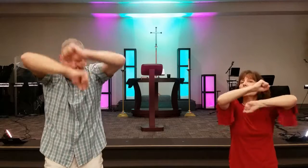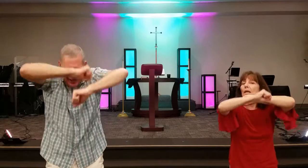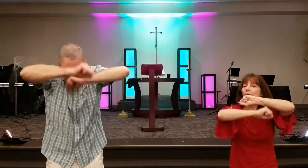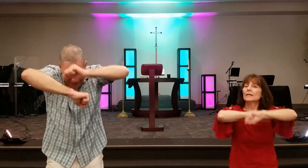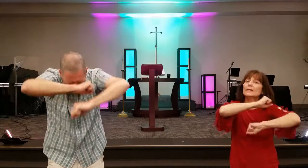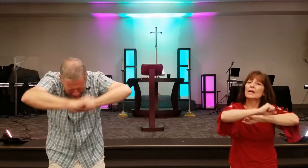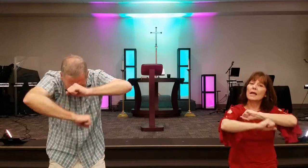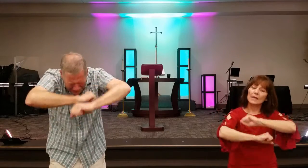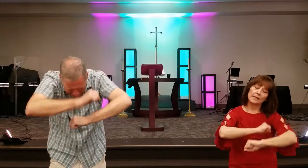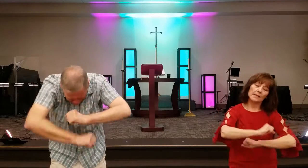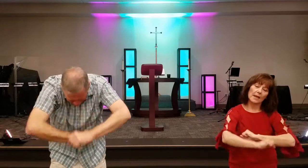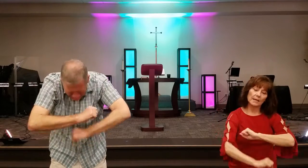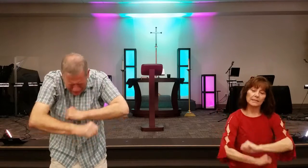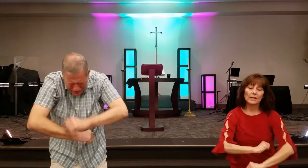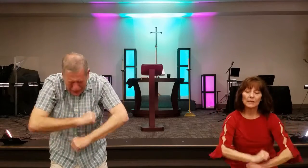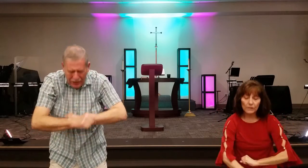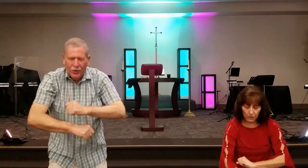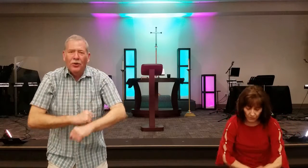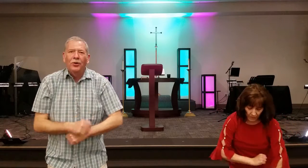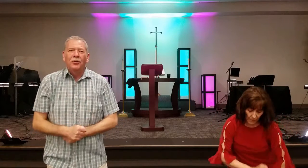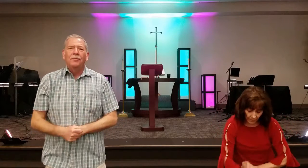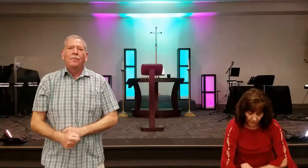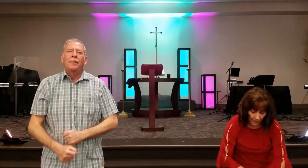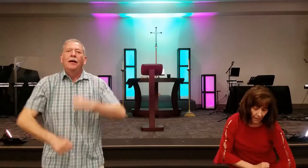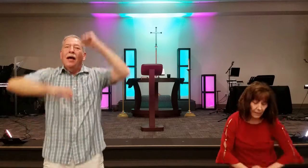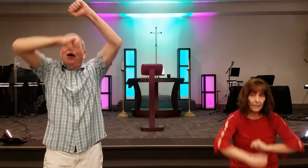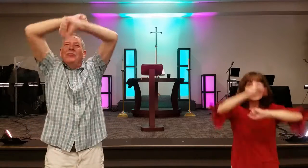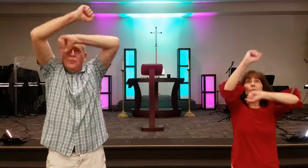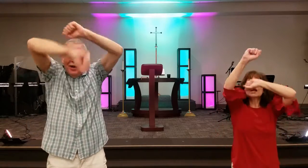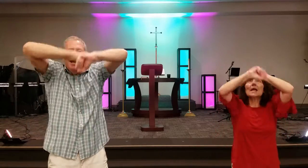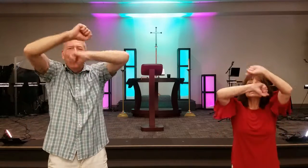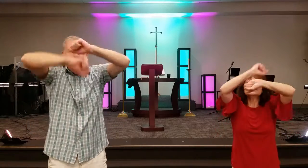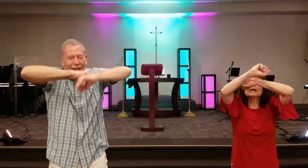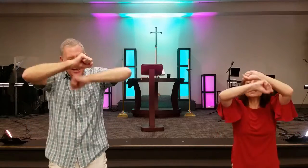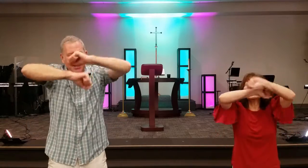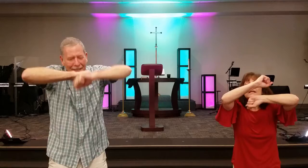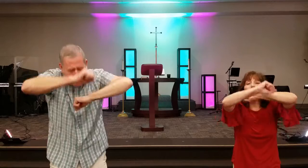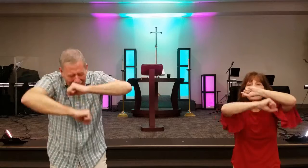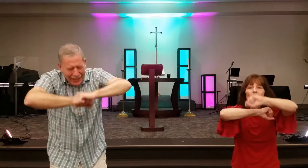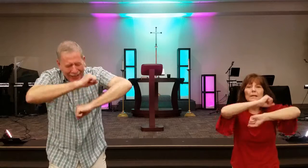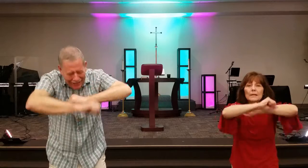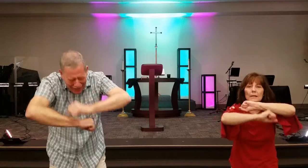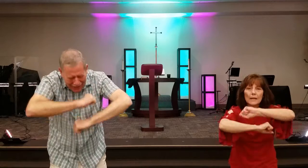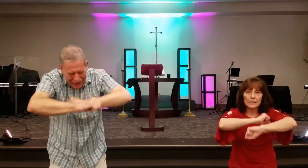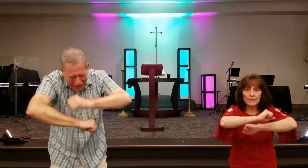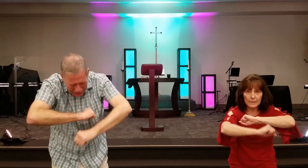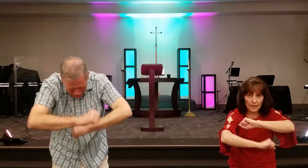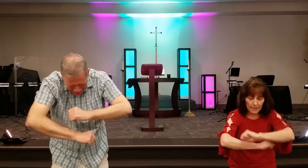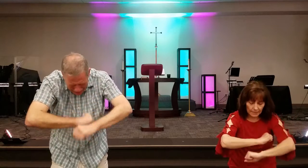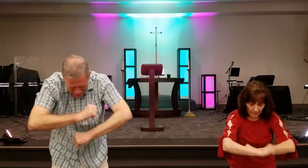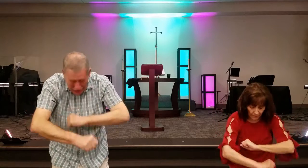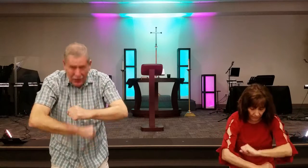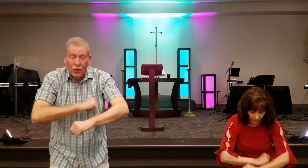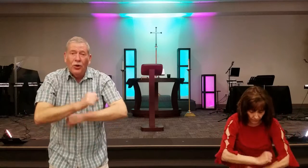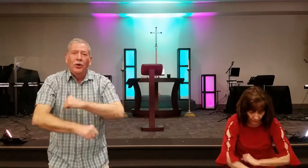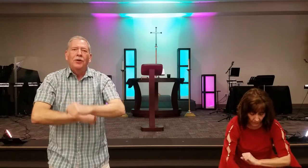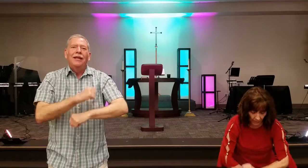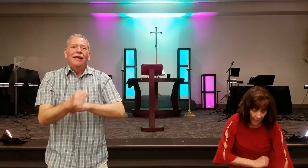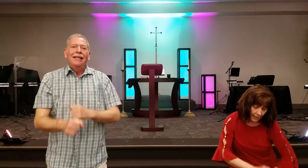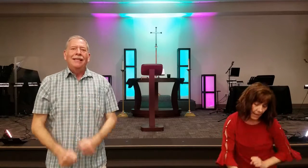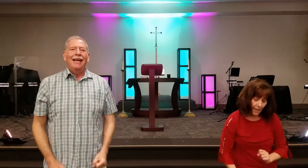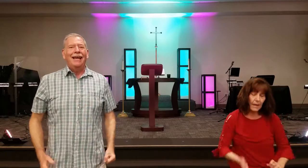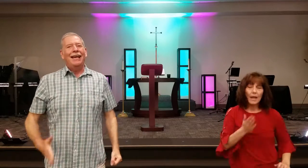the Lord. Come on let's praise the